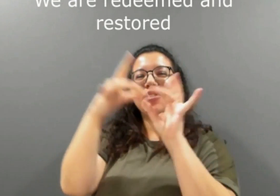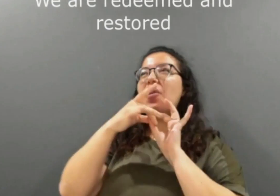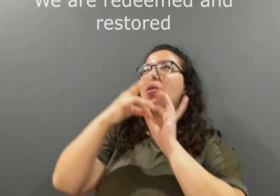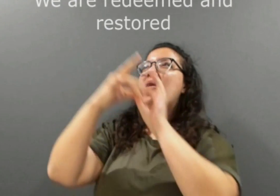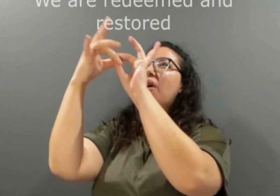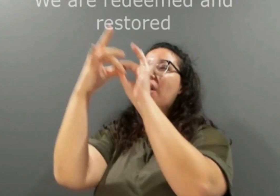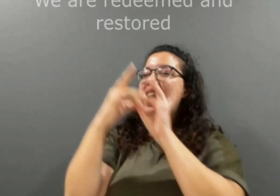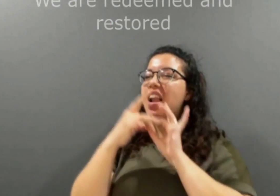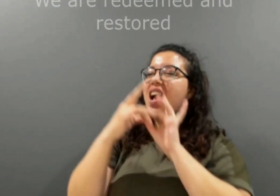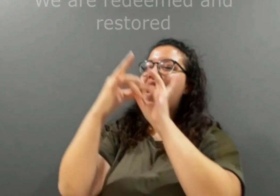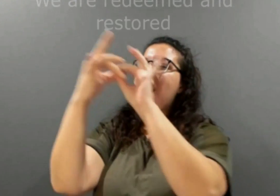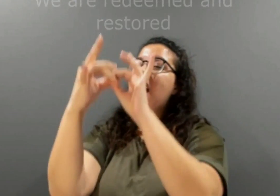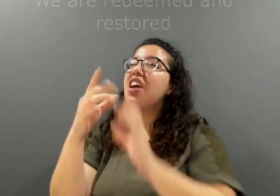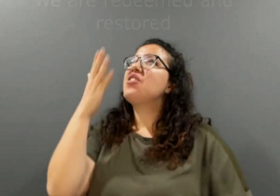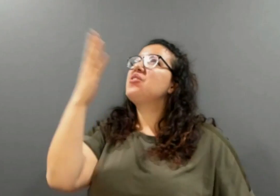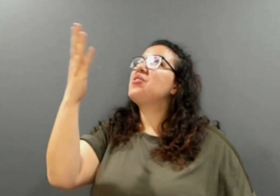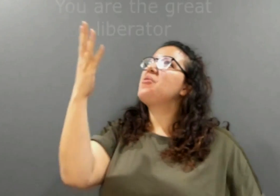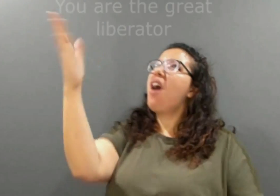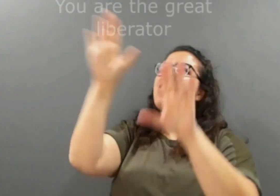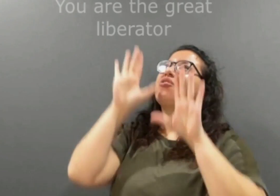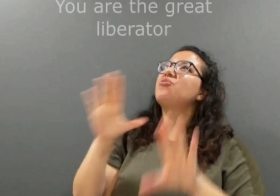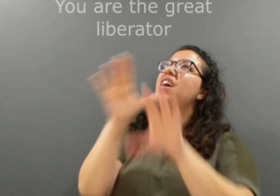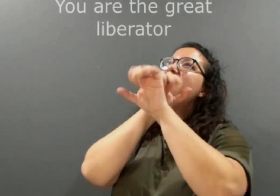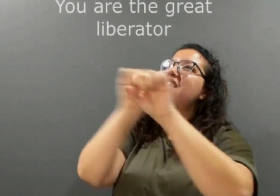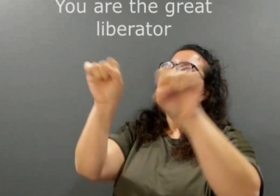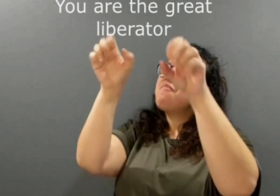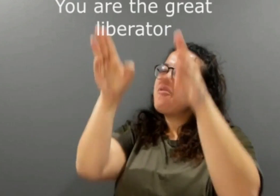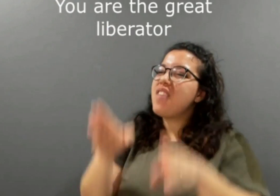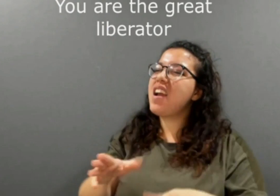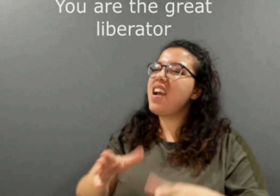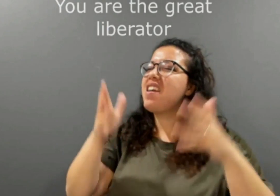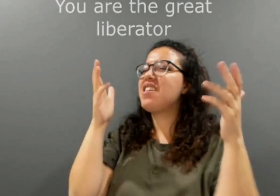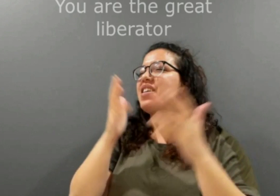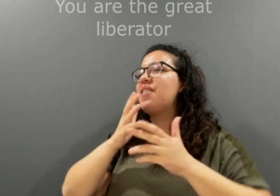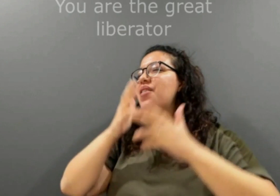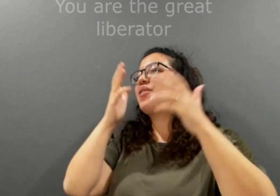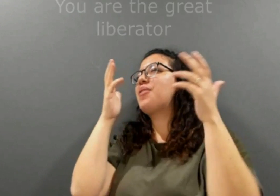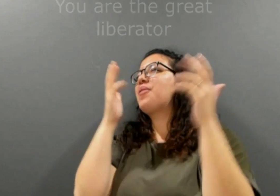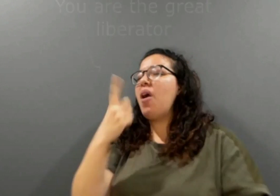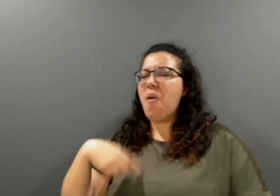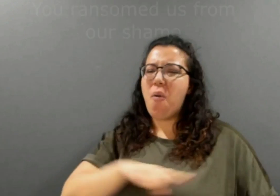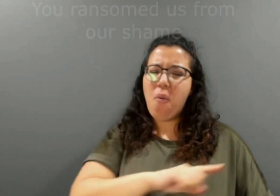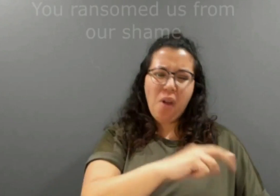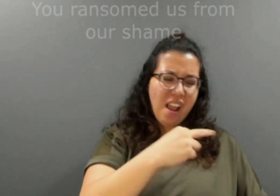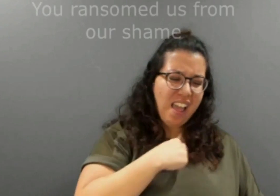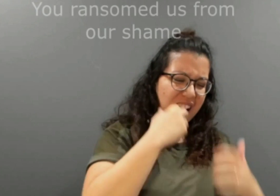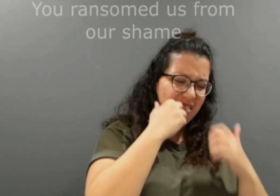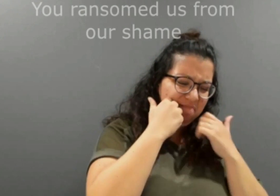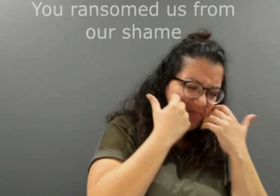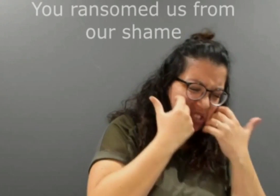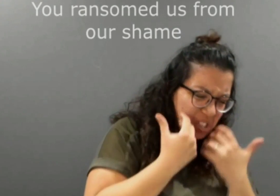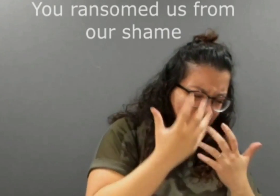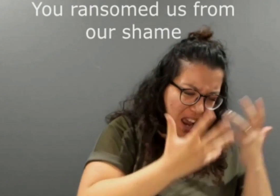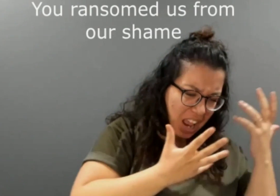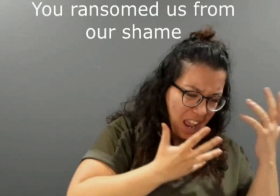You are the great liberator You ransomed us from our shame